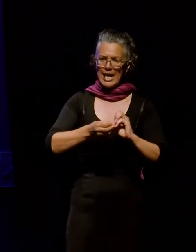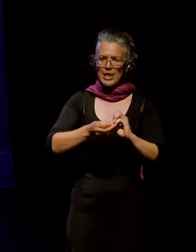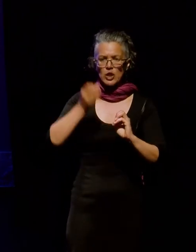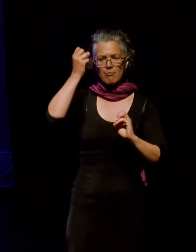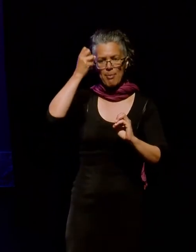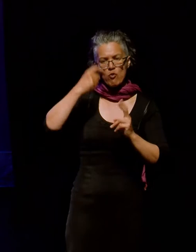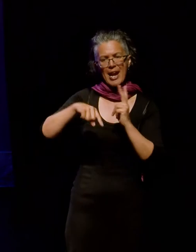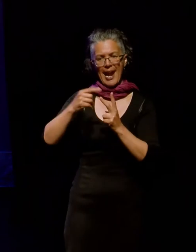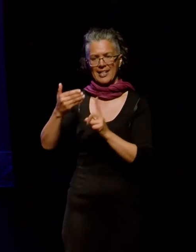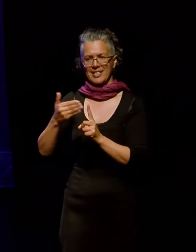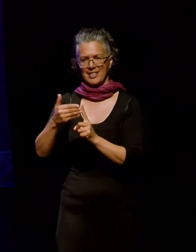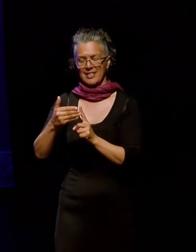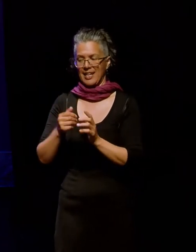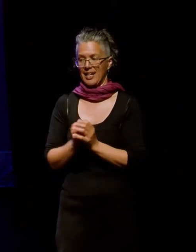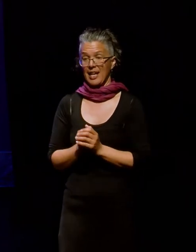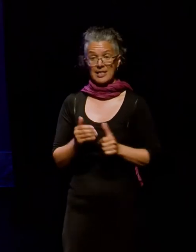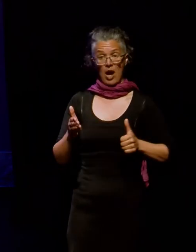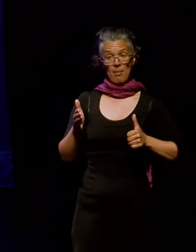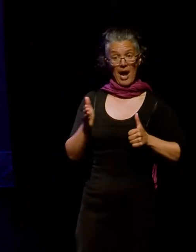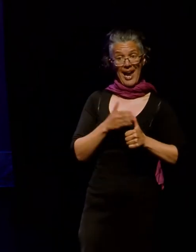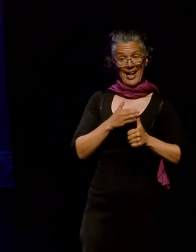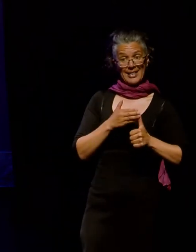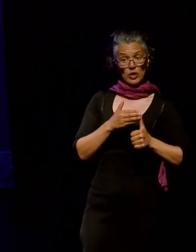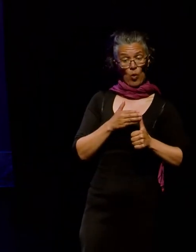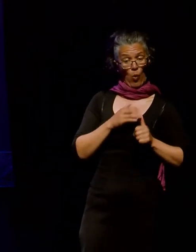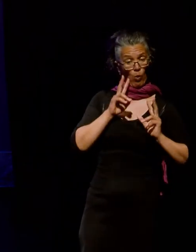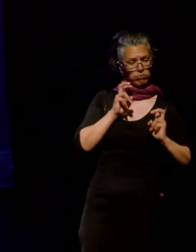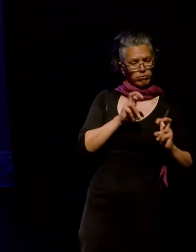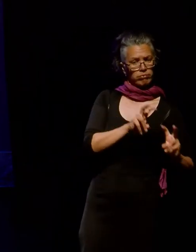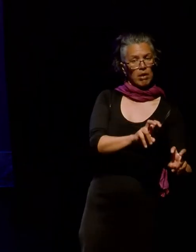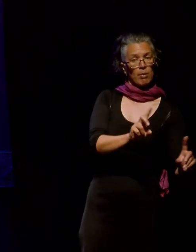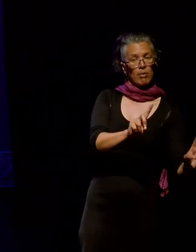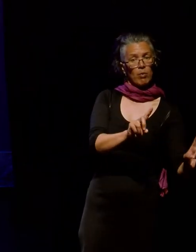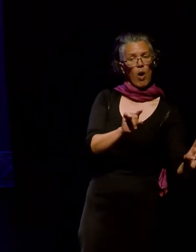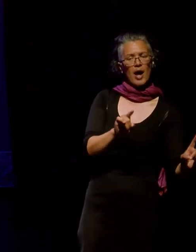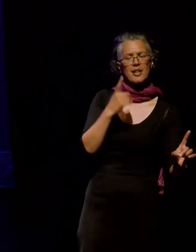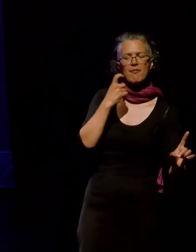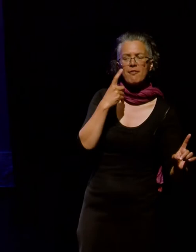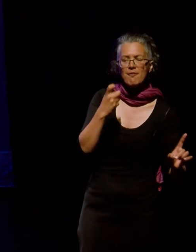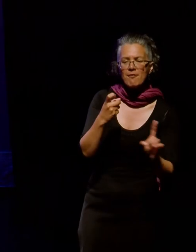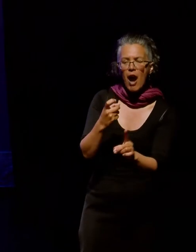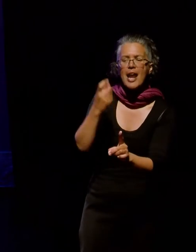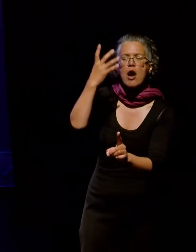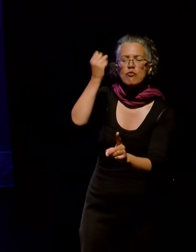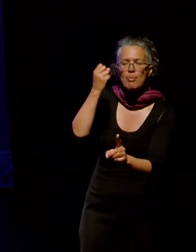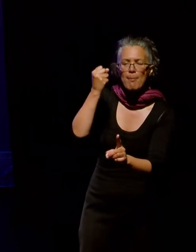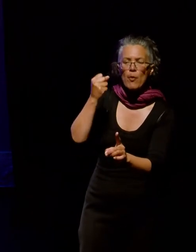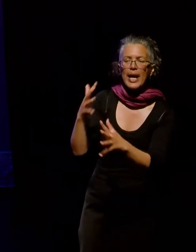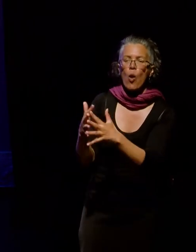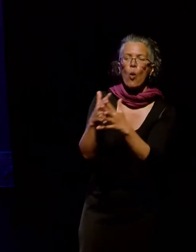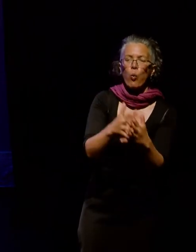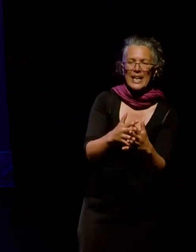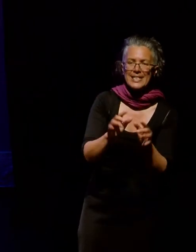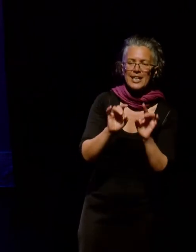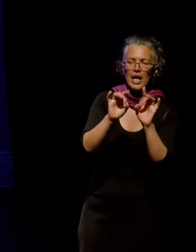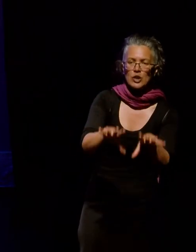So my initial project was to find Facebook groups dedicated to the purpose of remembering Western Australia and to